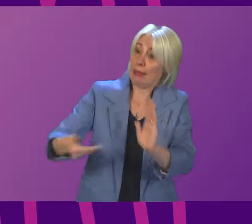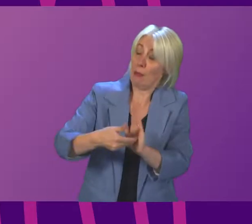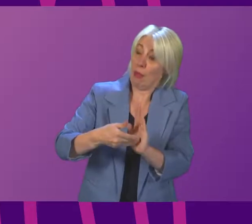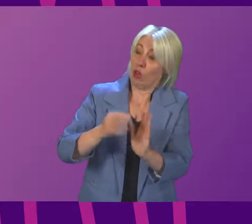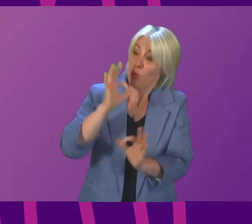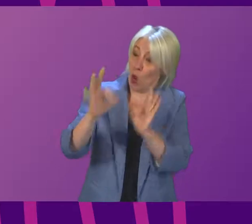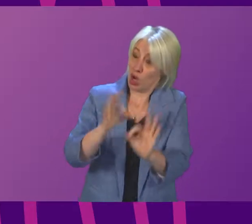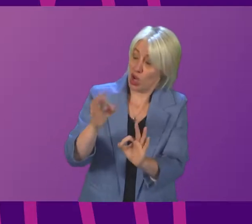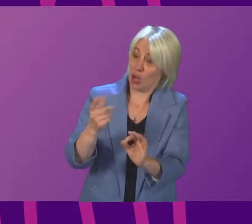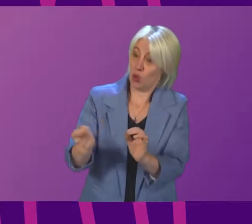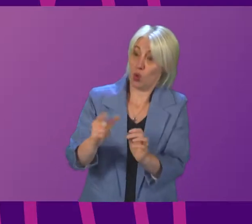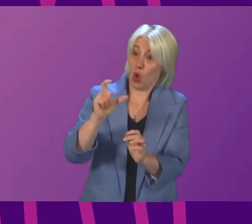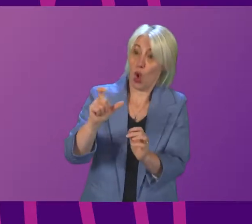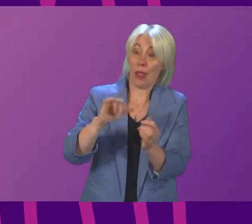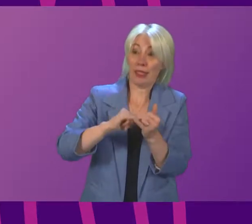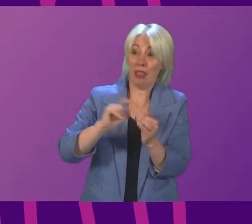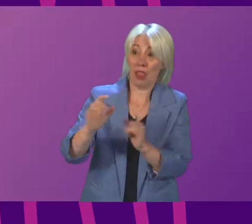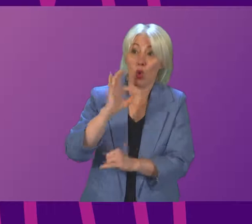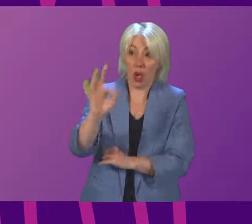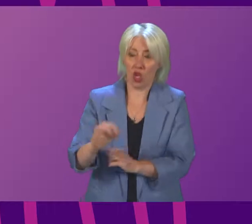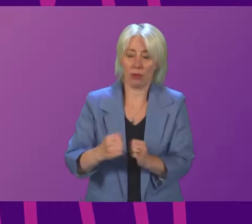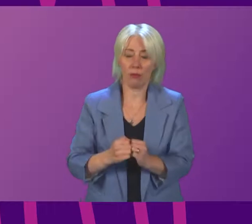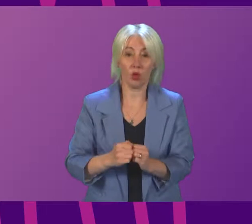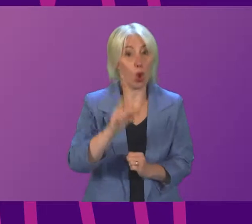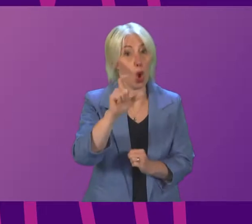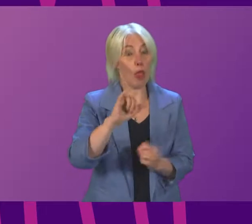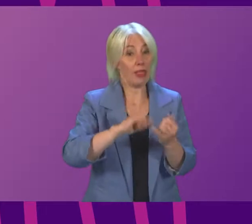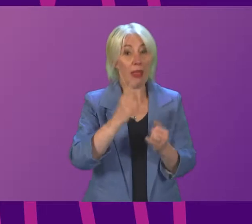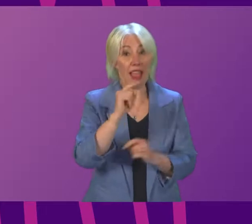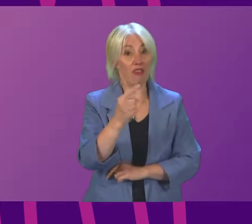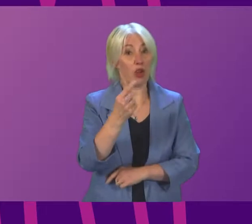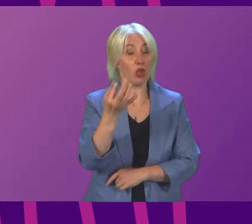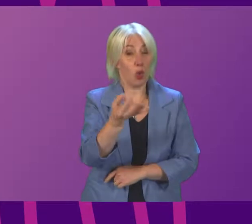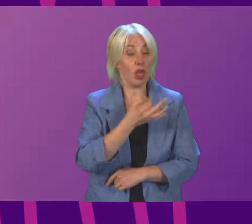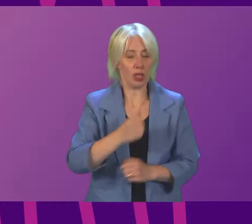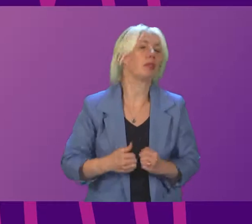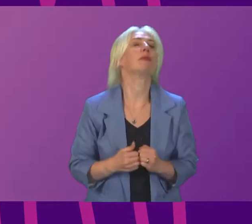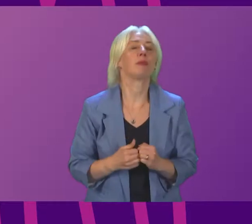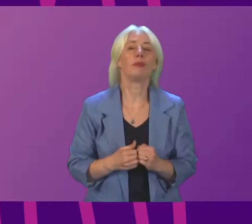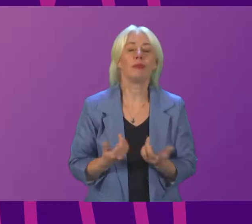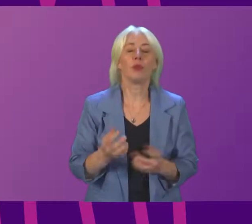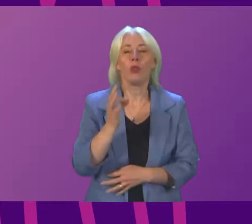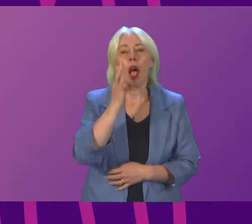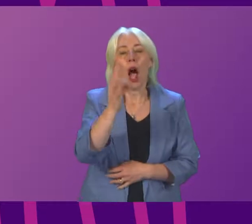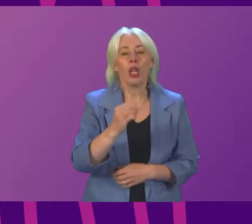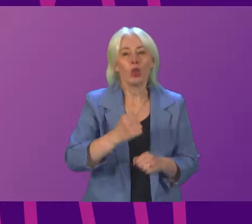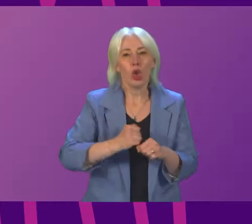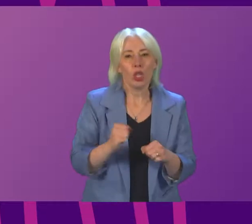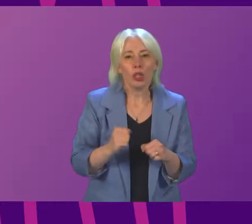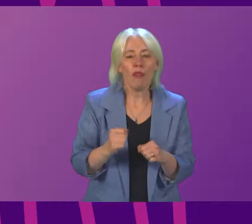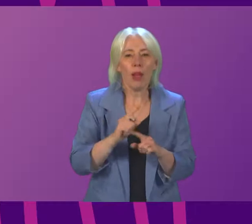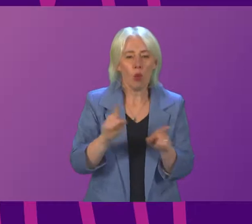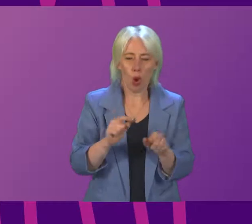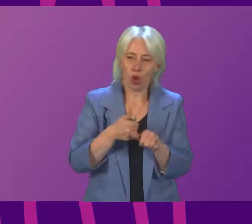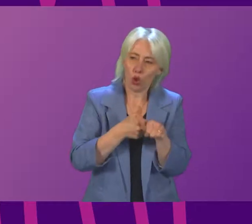question. I call Colin Smith, question number one. Thank you, President and Officer, to ask the Scottish Government what support it has provided to